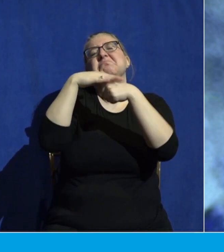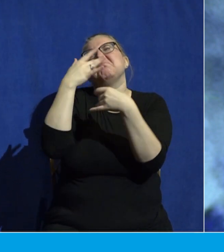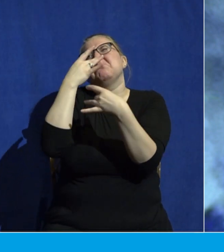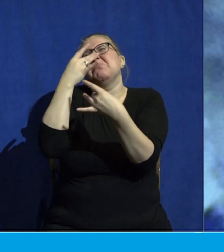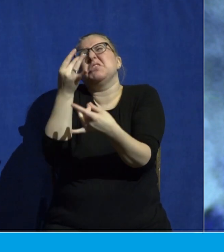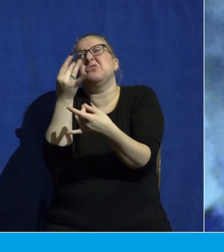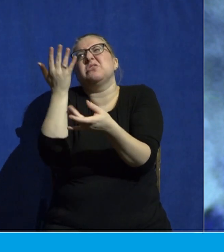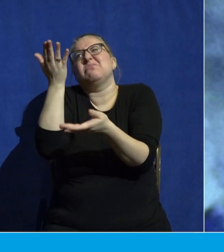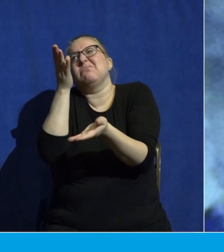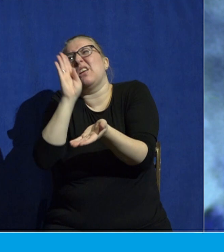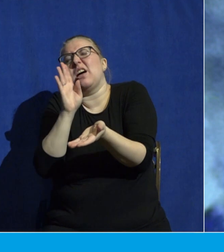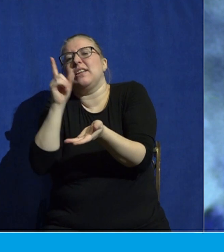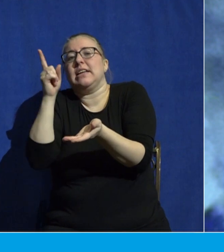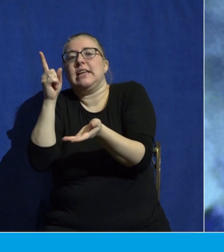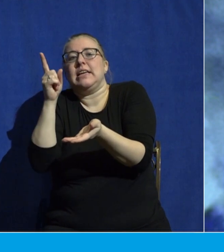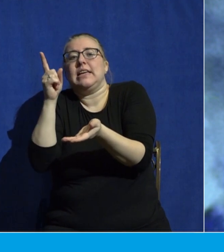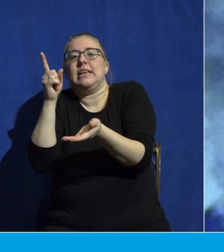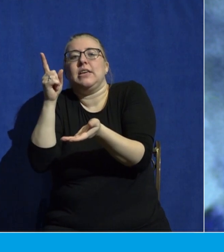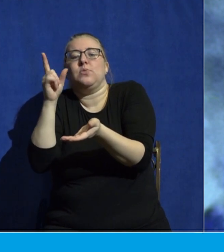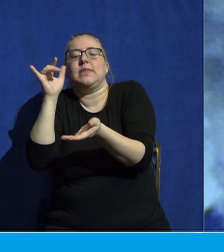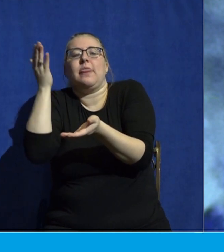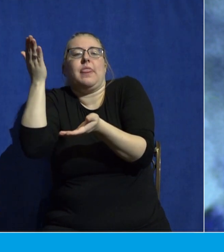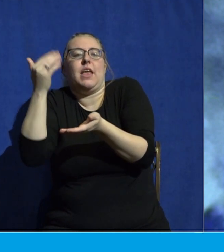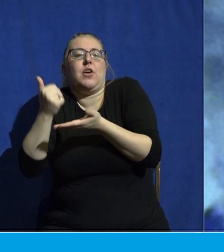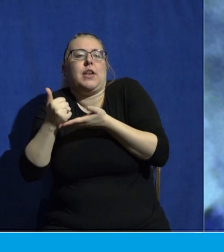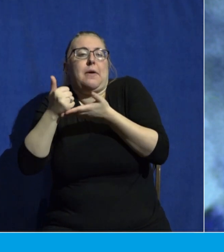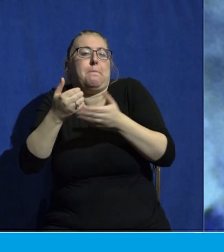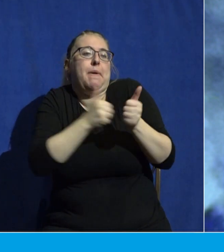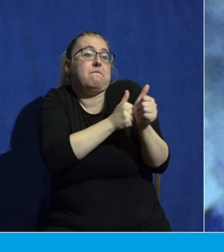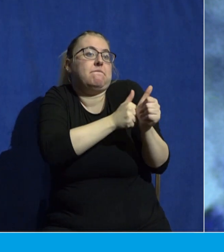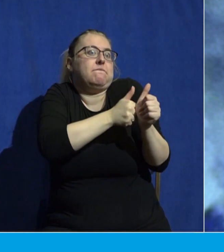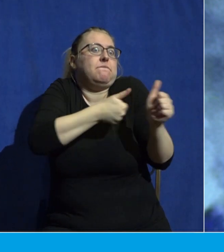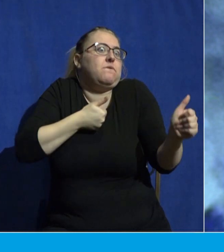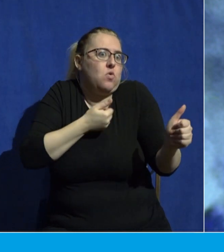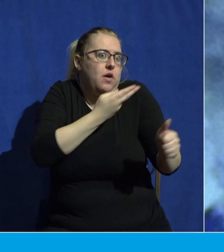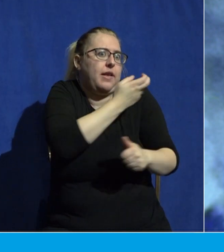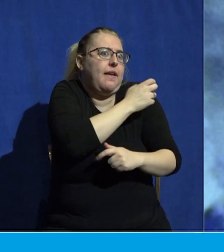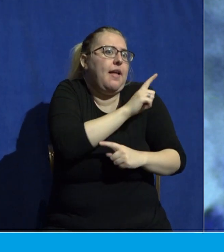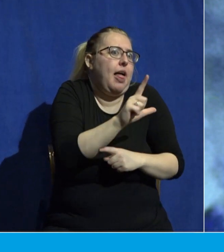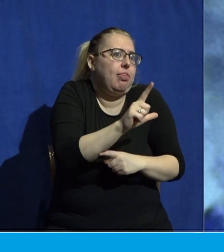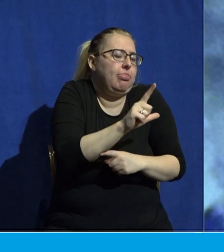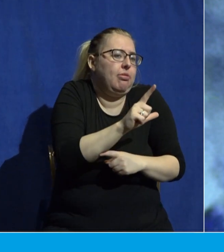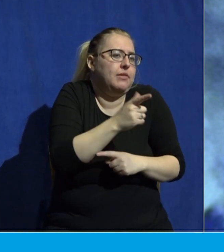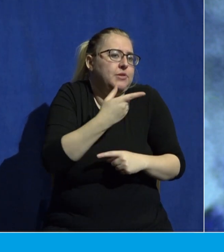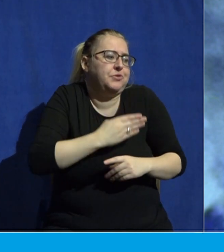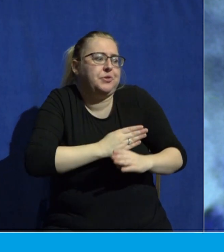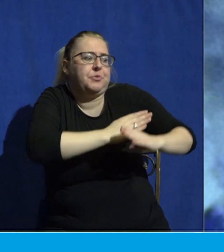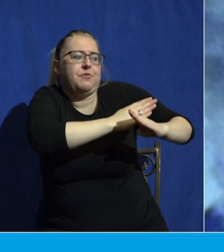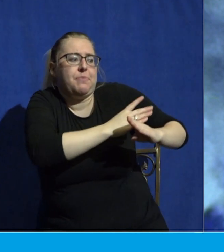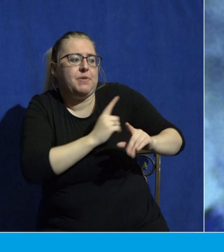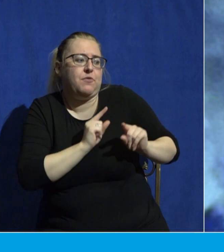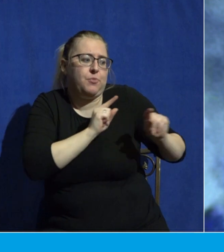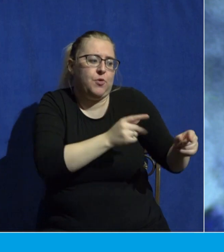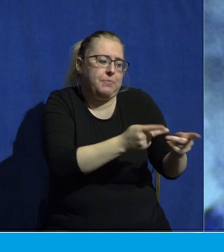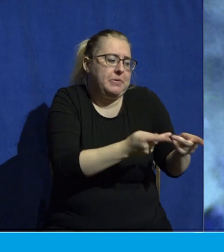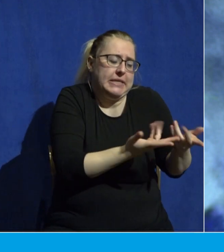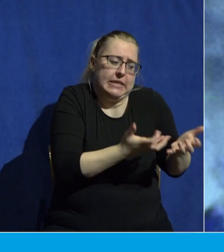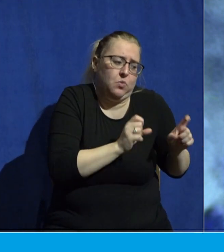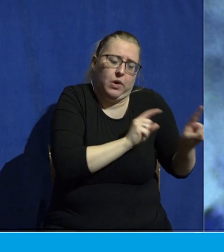He was a means to an end. And he could keep me from having to go to the place that I didn't want to go. But I wasn't